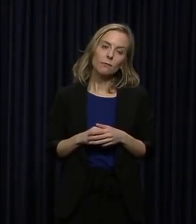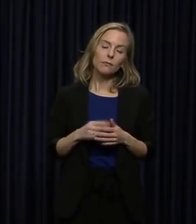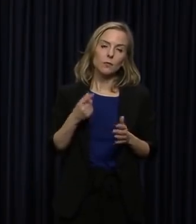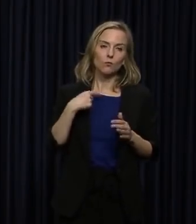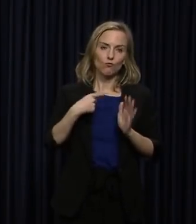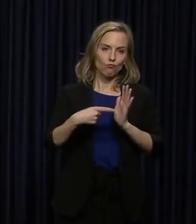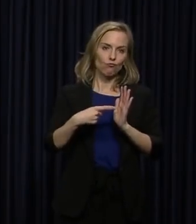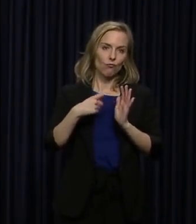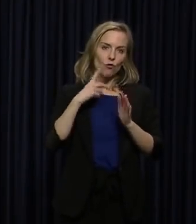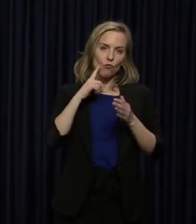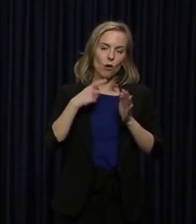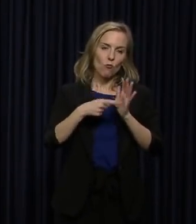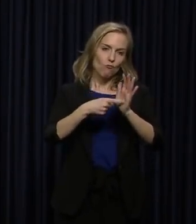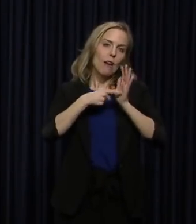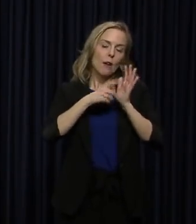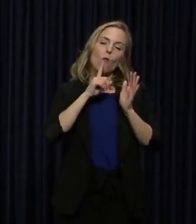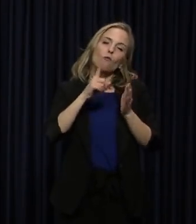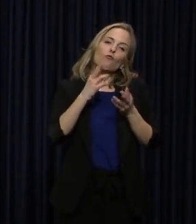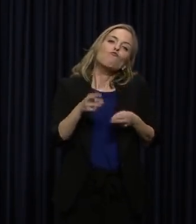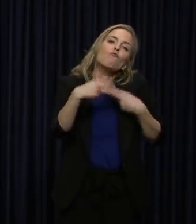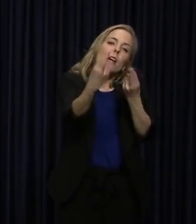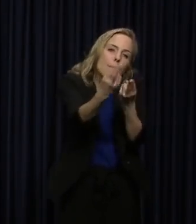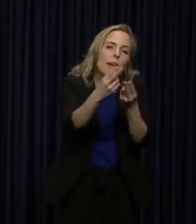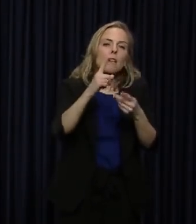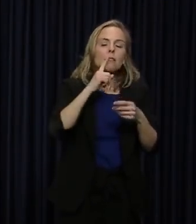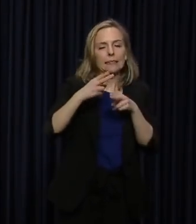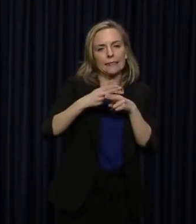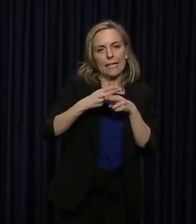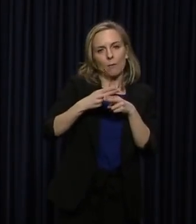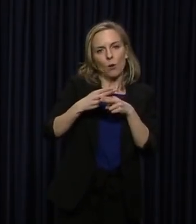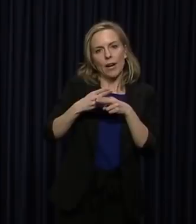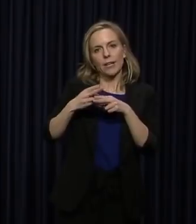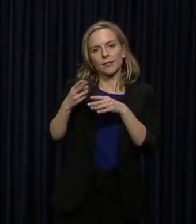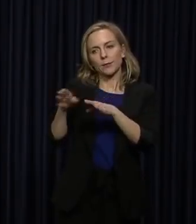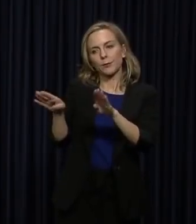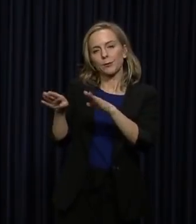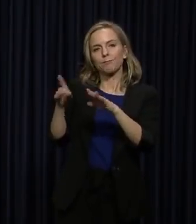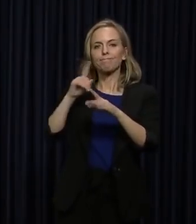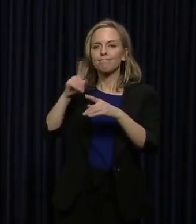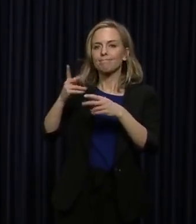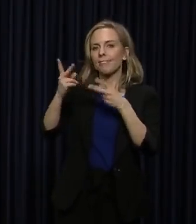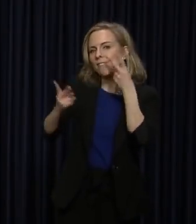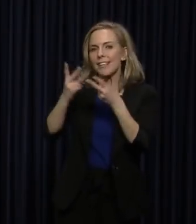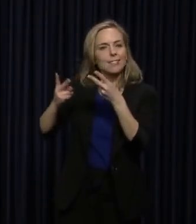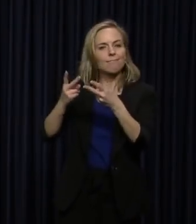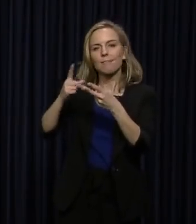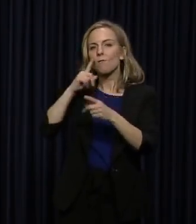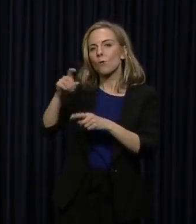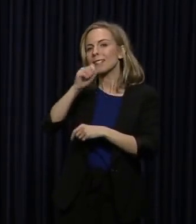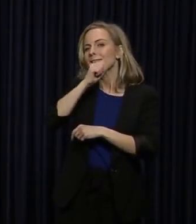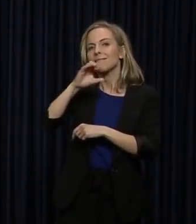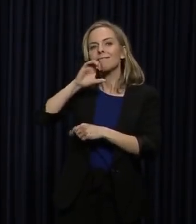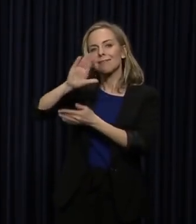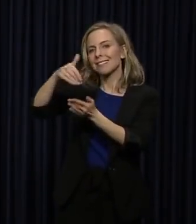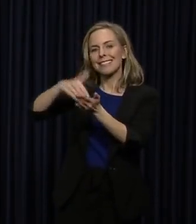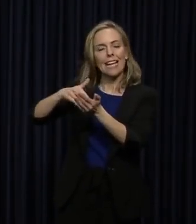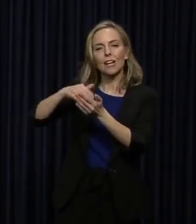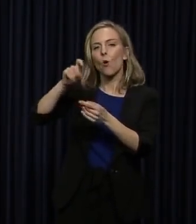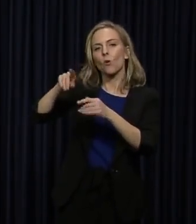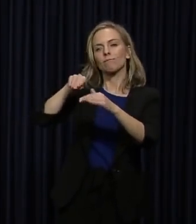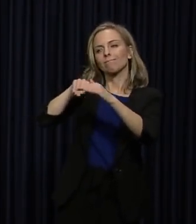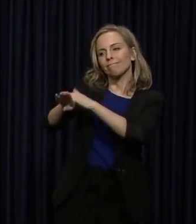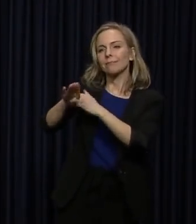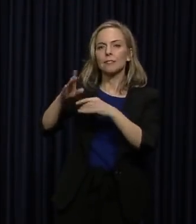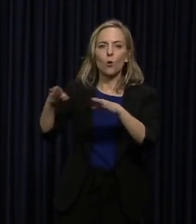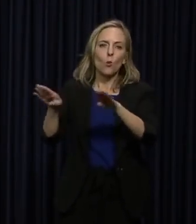We've recommended a temporary closure of senior centers. Again, that is to protect the most vulnerable. We're doing everything we can on the meal